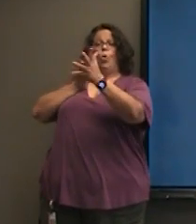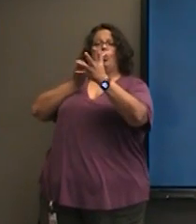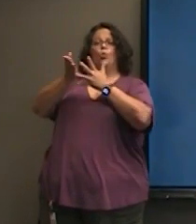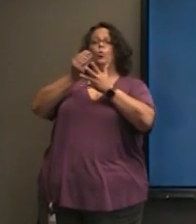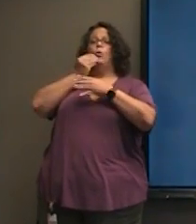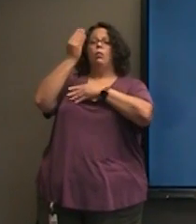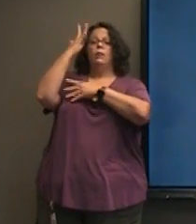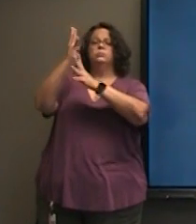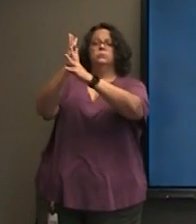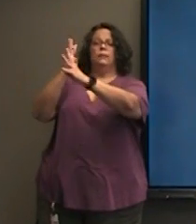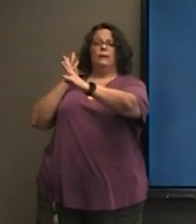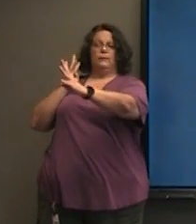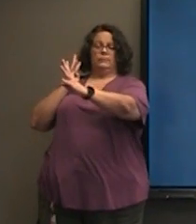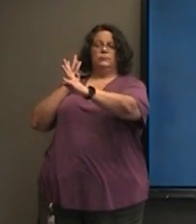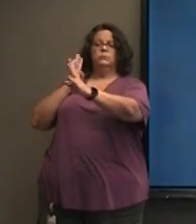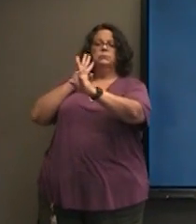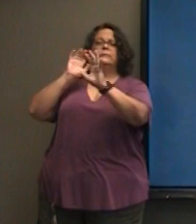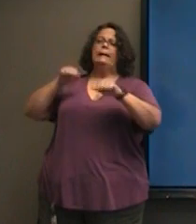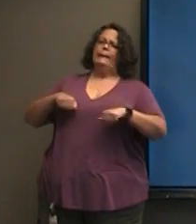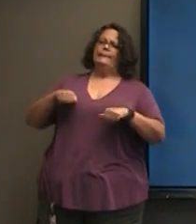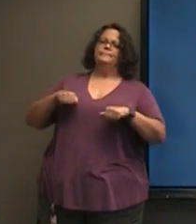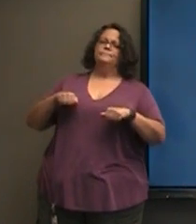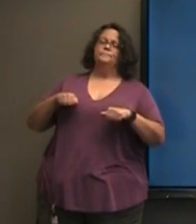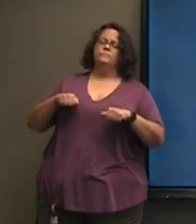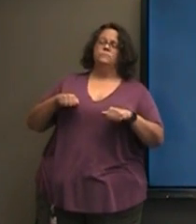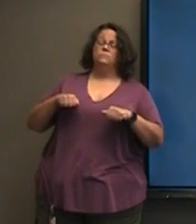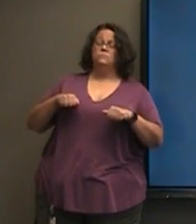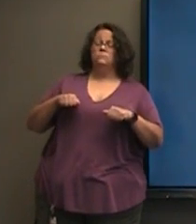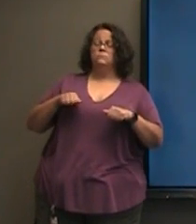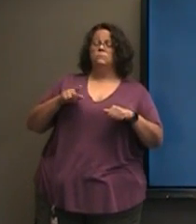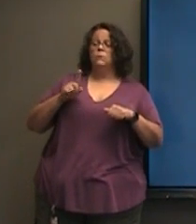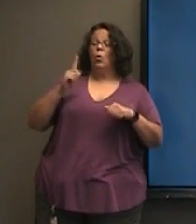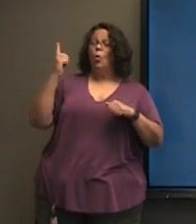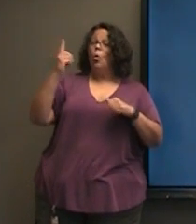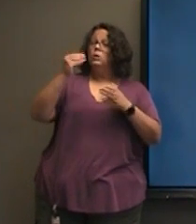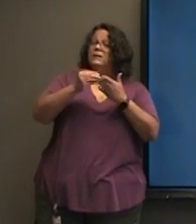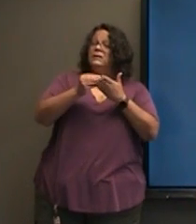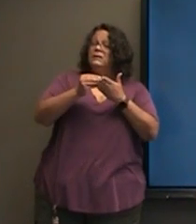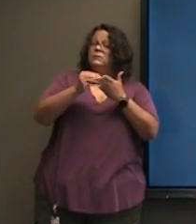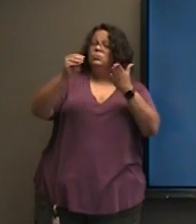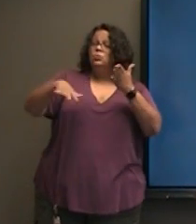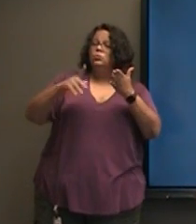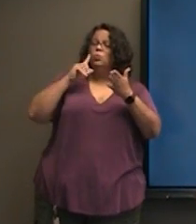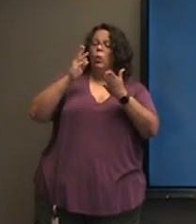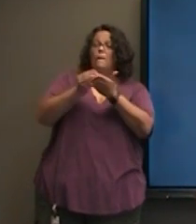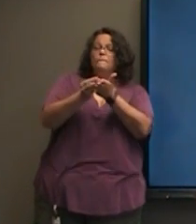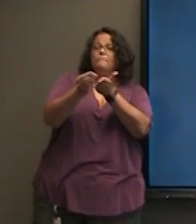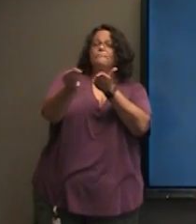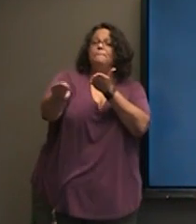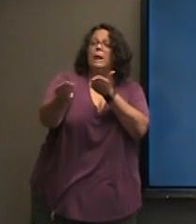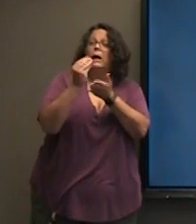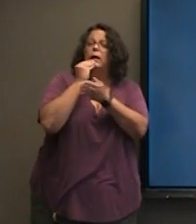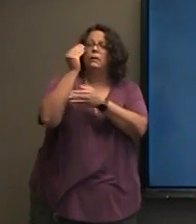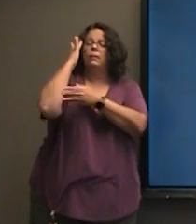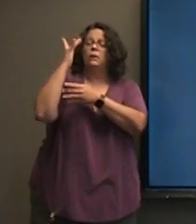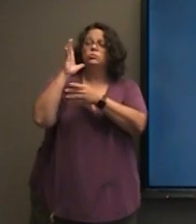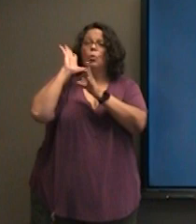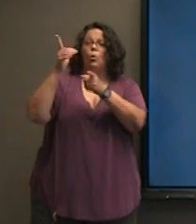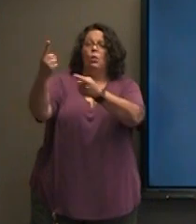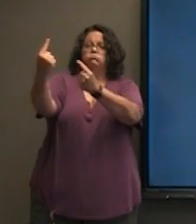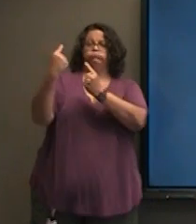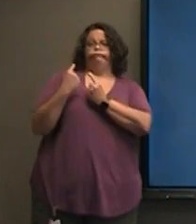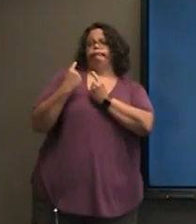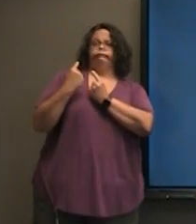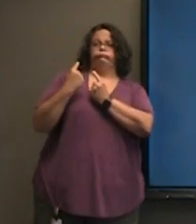lunch line. With that being said, only students who are purchasing lunch are going to be coming down to the cafeteria